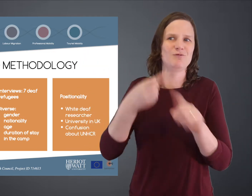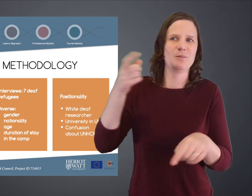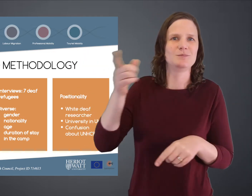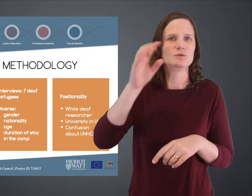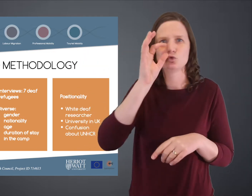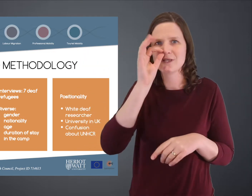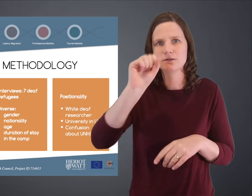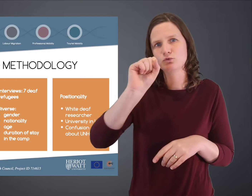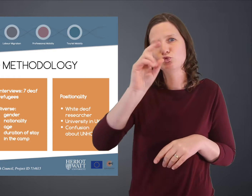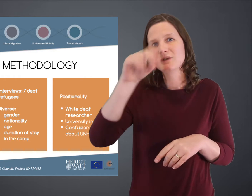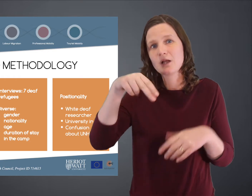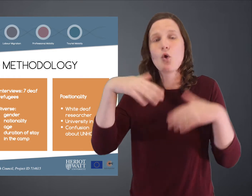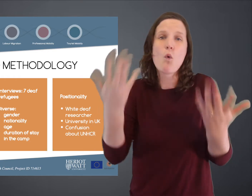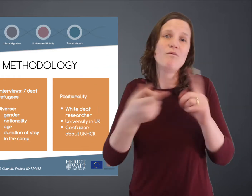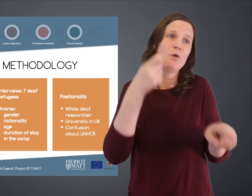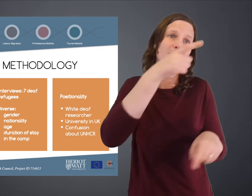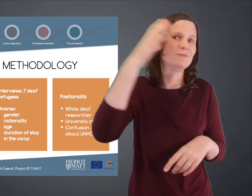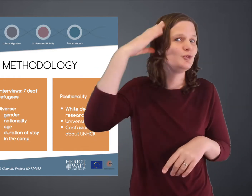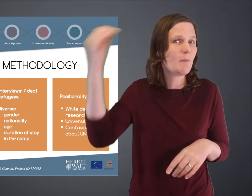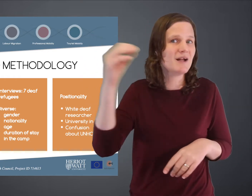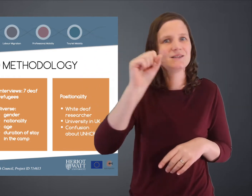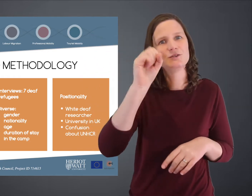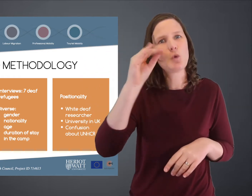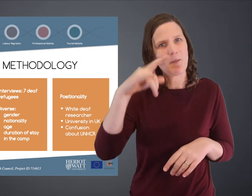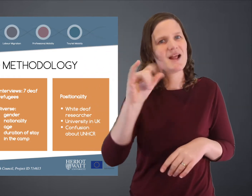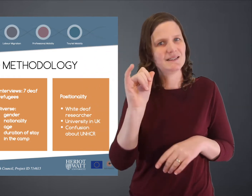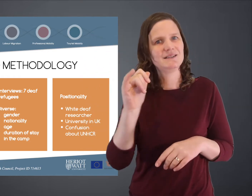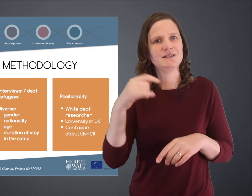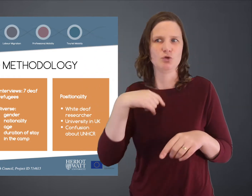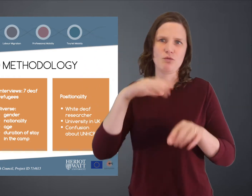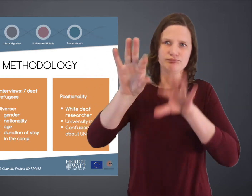also different countries of origin, either from Sudan or from Somalia.